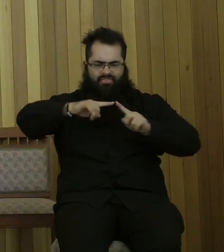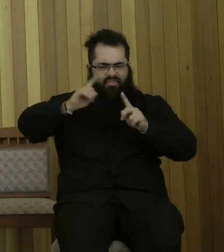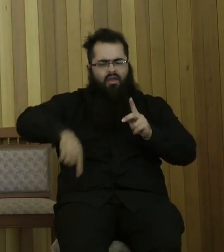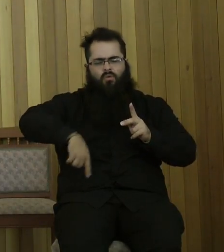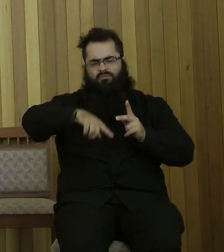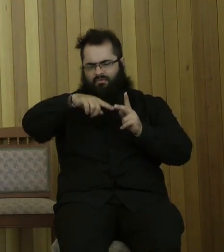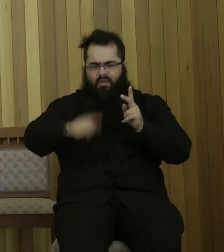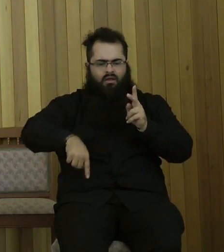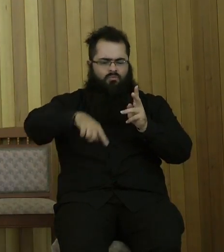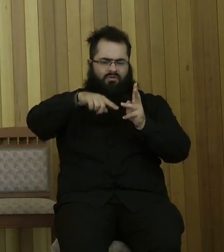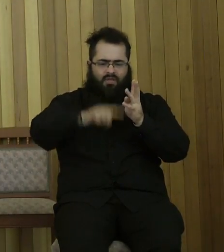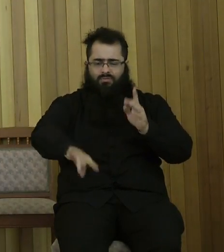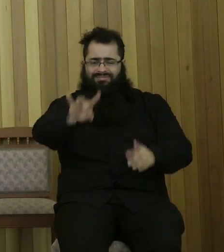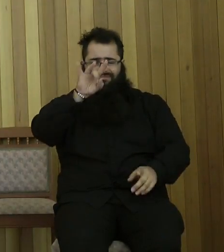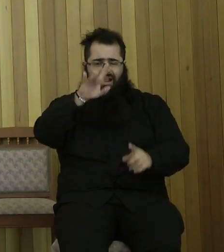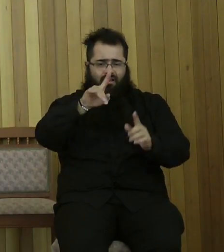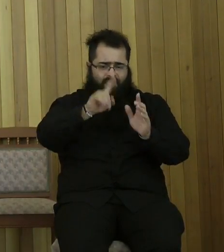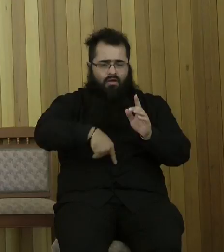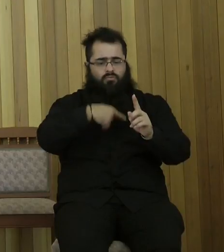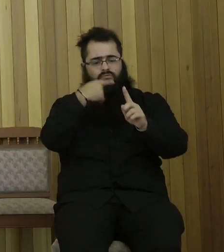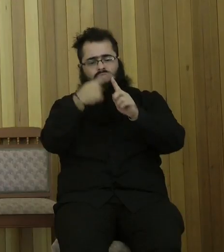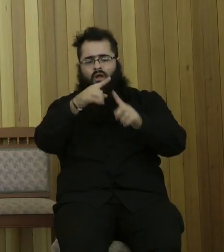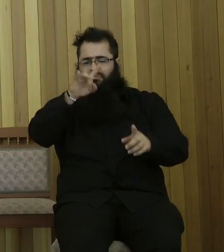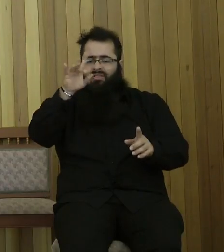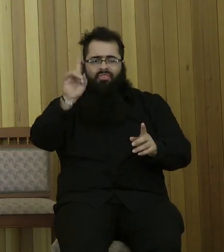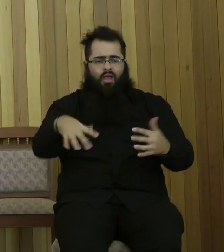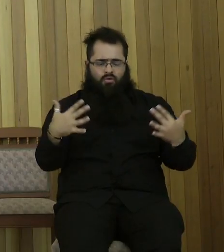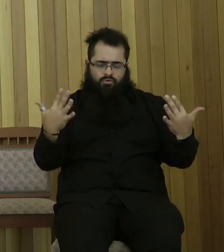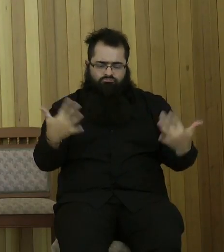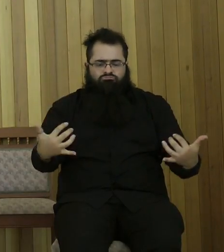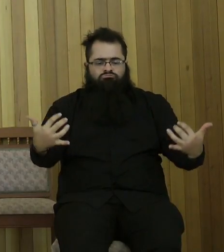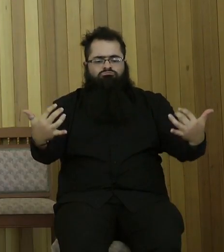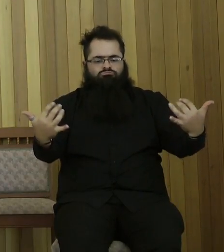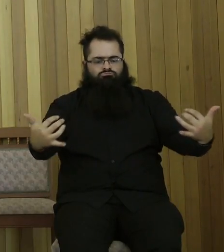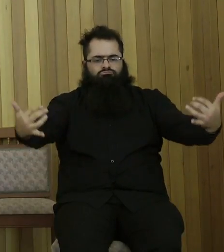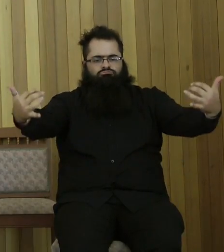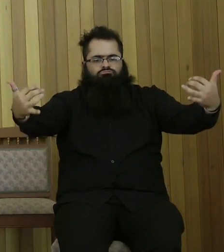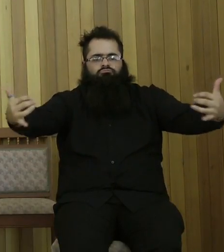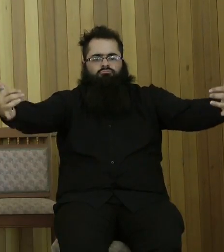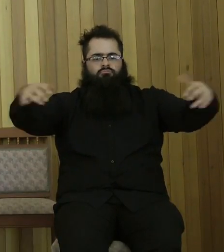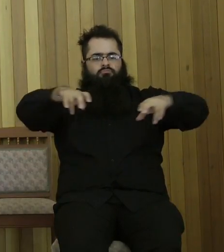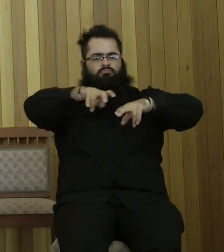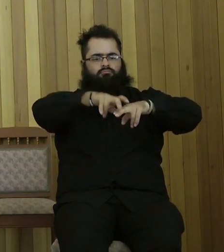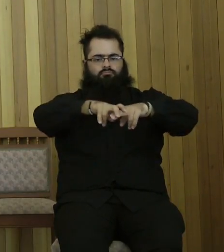times ten thousand stood before him. The court was seated, and the books were opened.